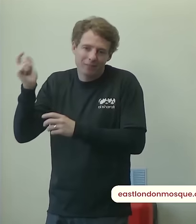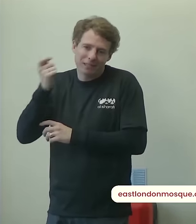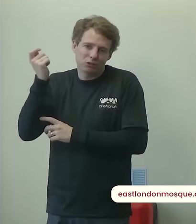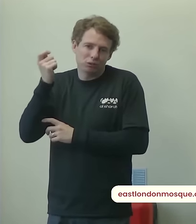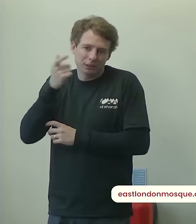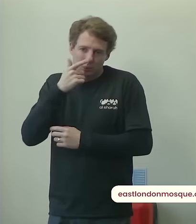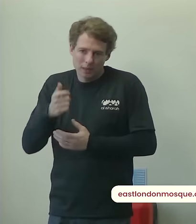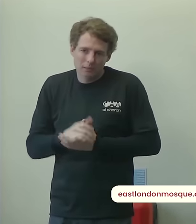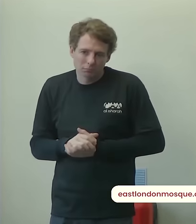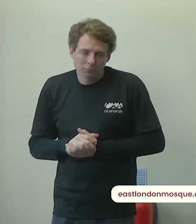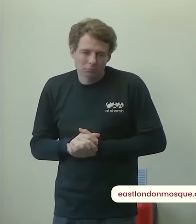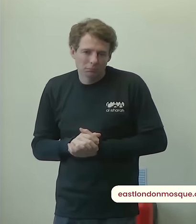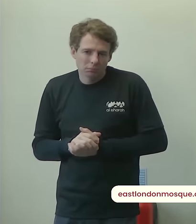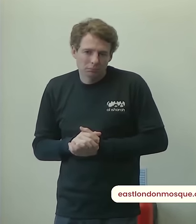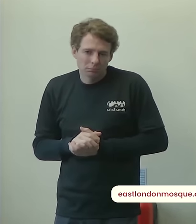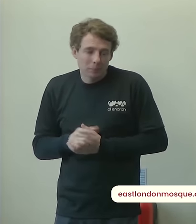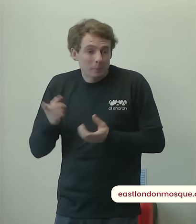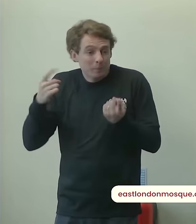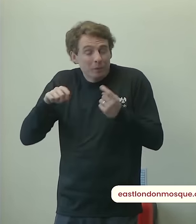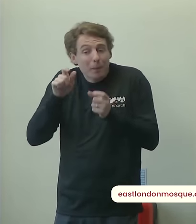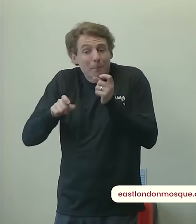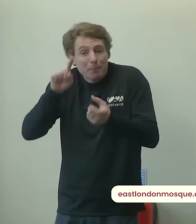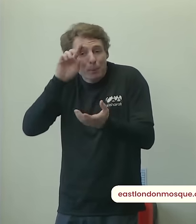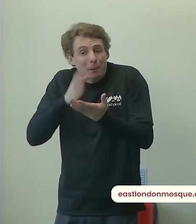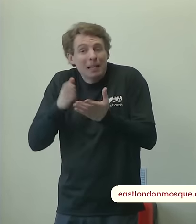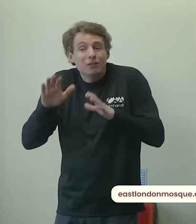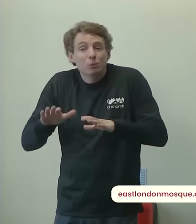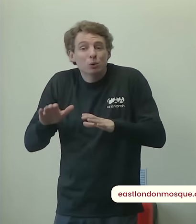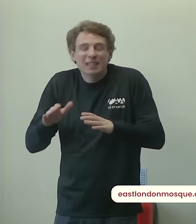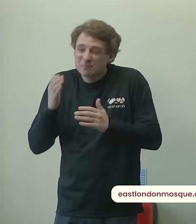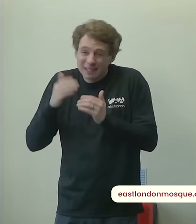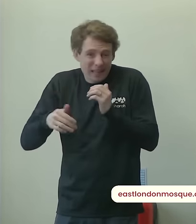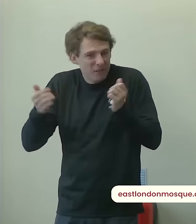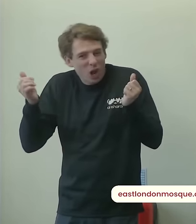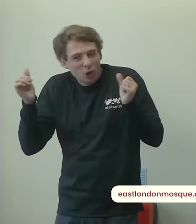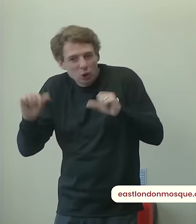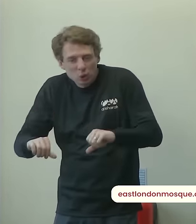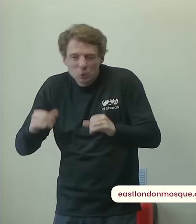that a believer can be at a loss here's another hadith the prophet muhammad peace be upon him says